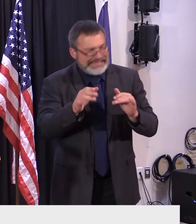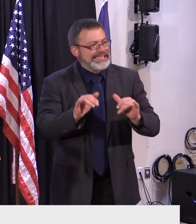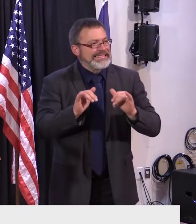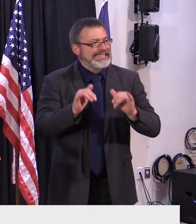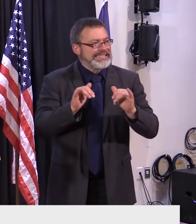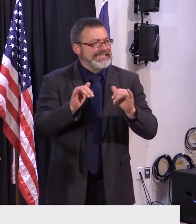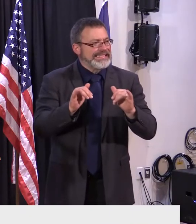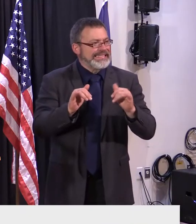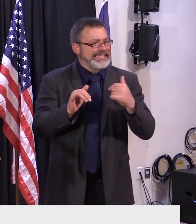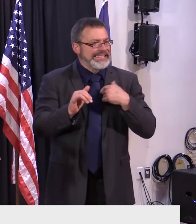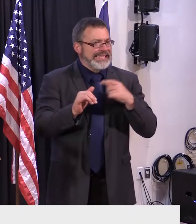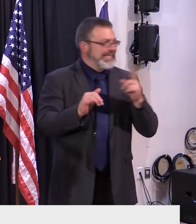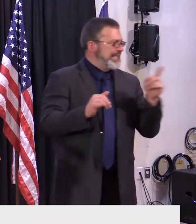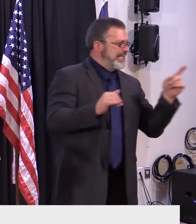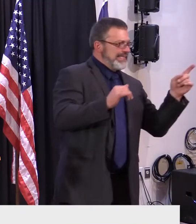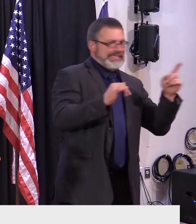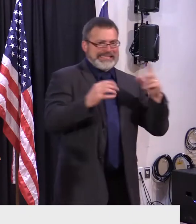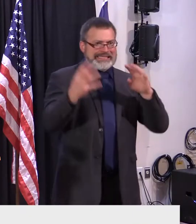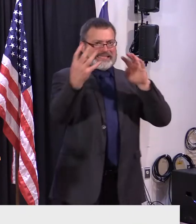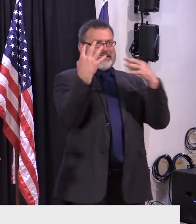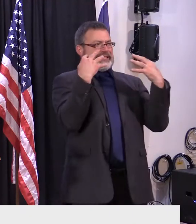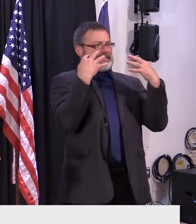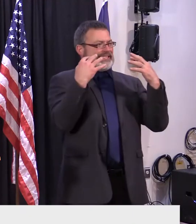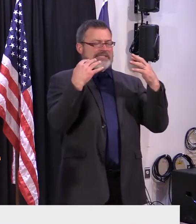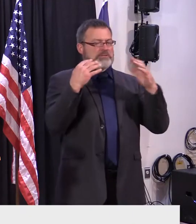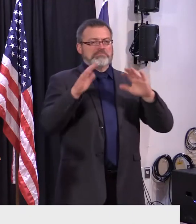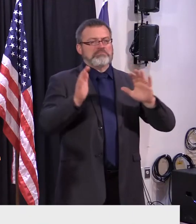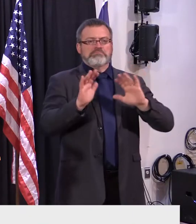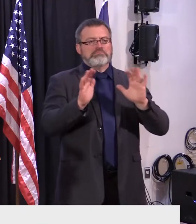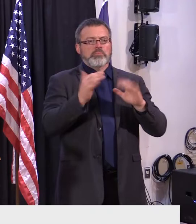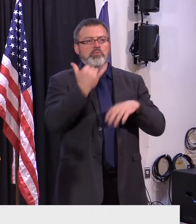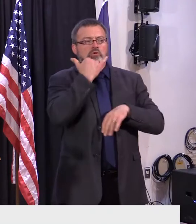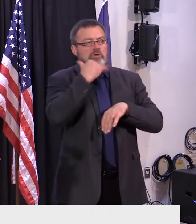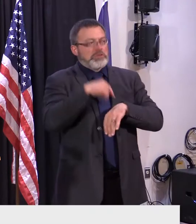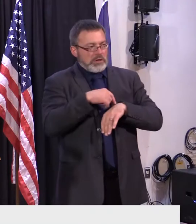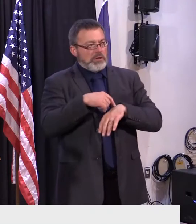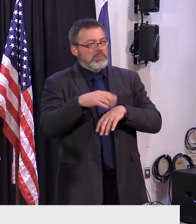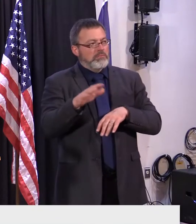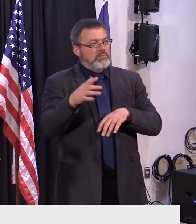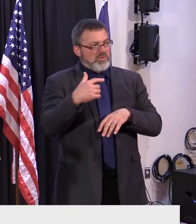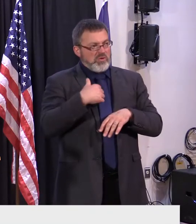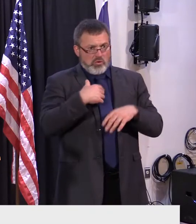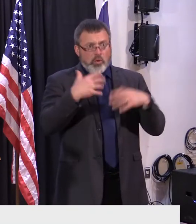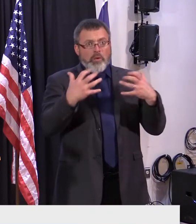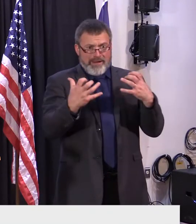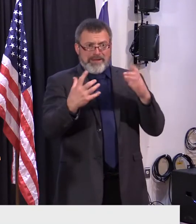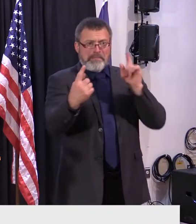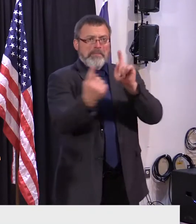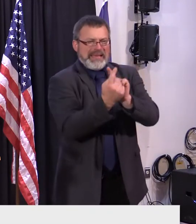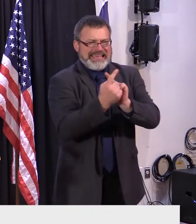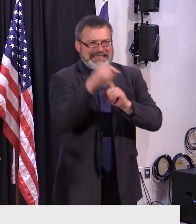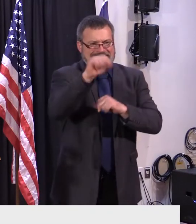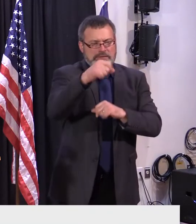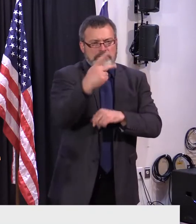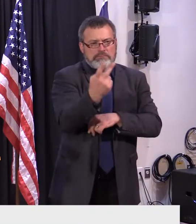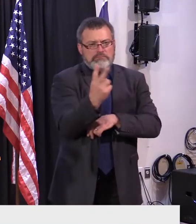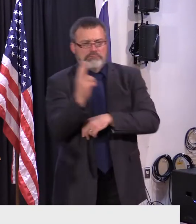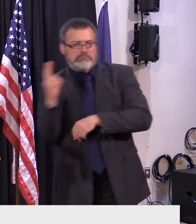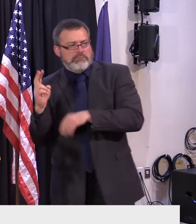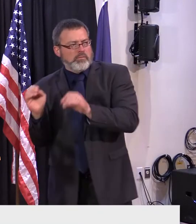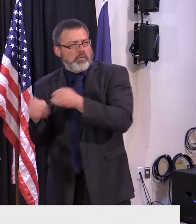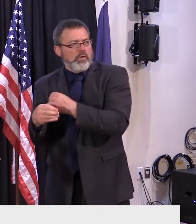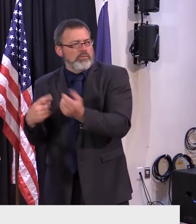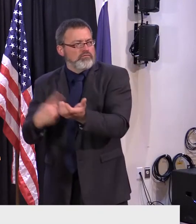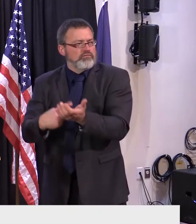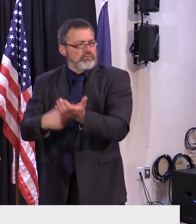like I say to most people in Vermont, I'm willing to listen. But this is something, this was legislative